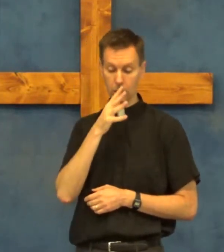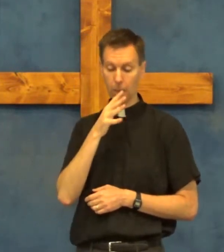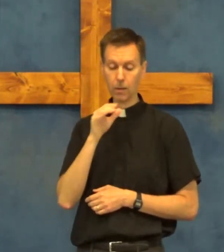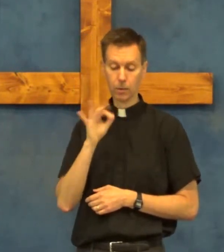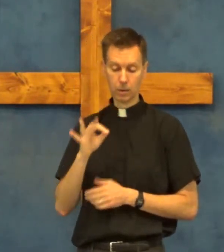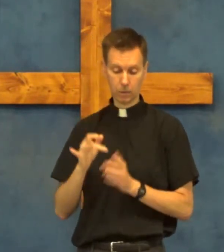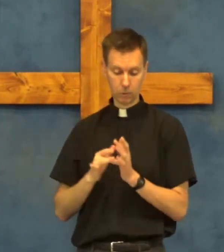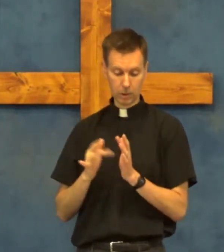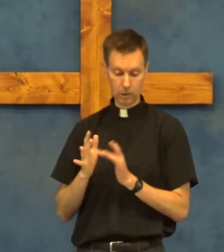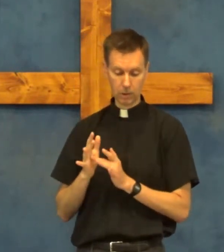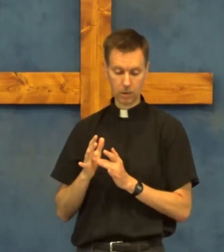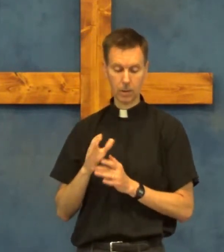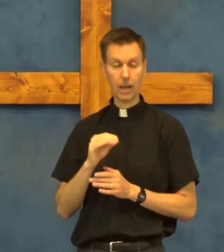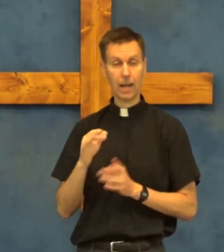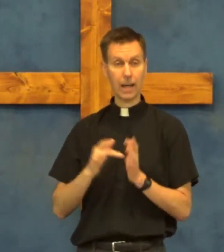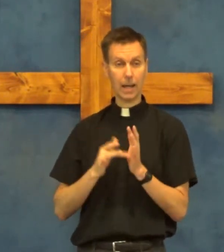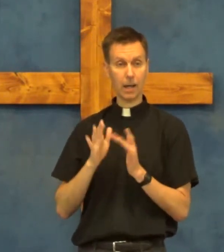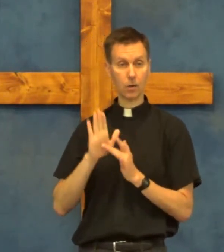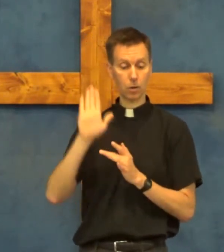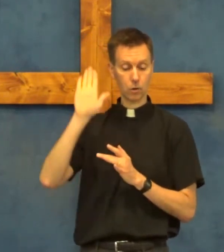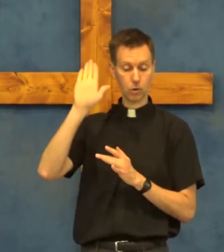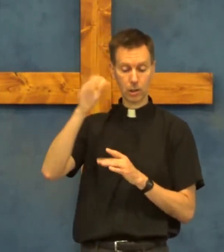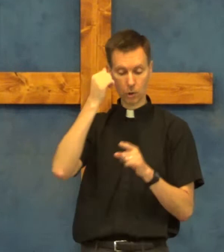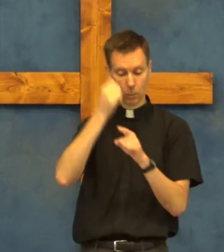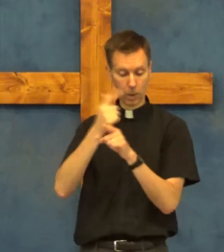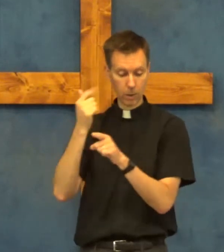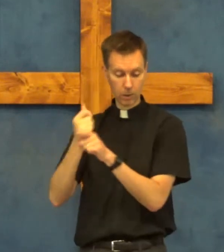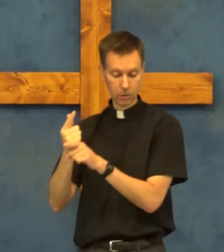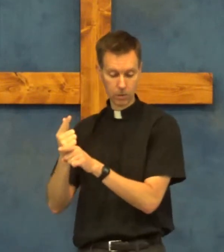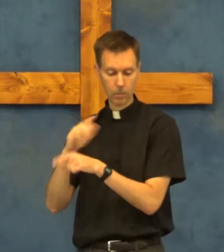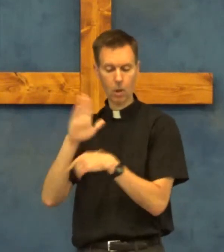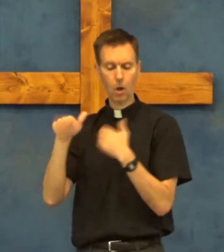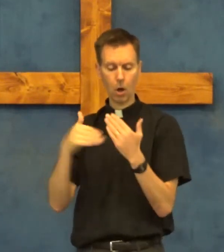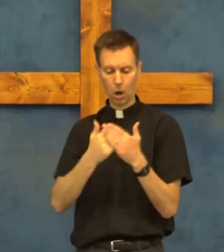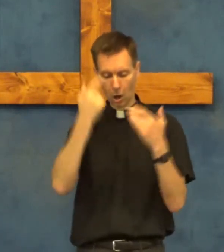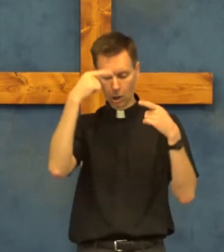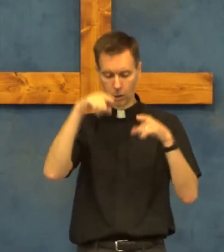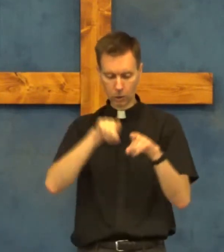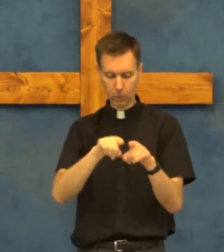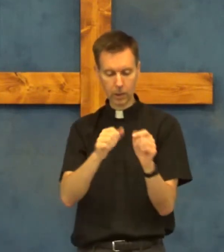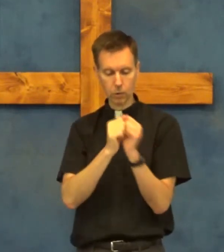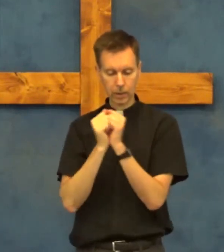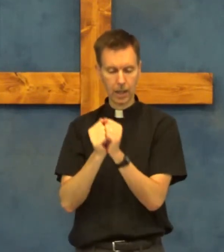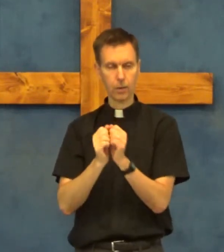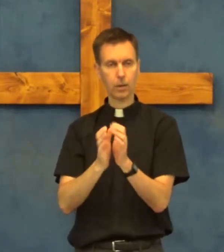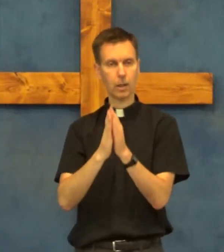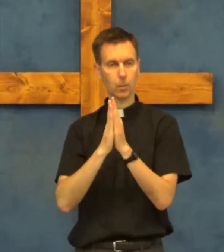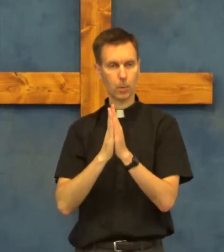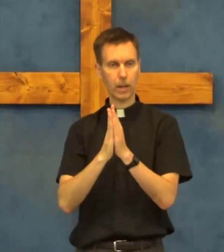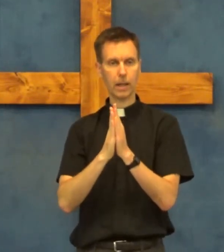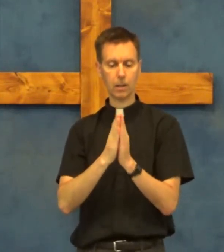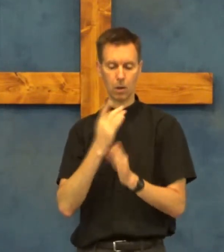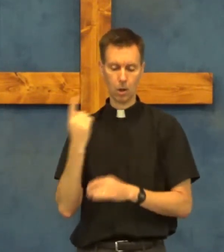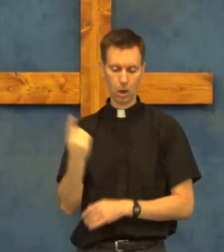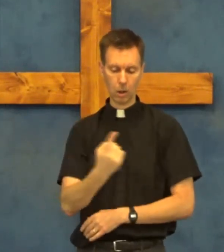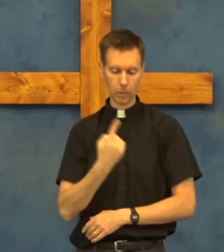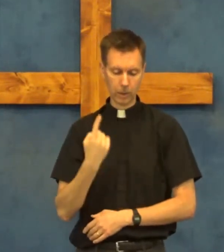the mother of jesus and jesus brothers all agreed together and prayed always